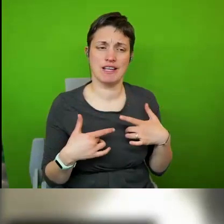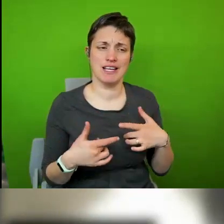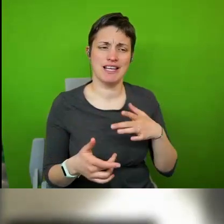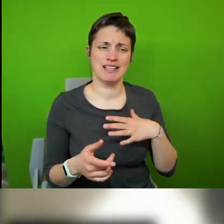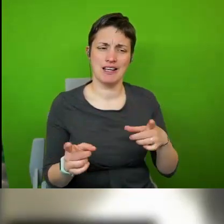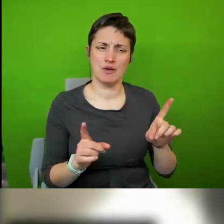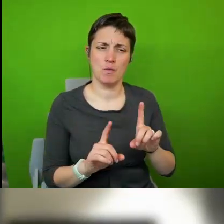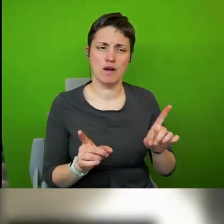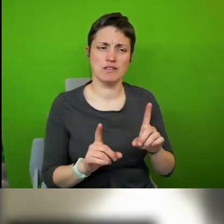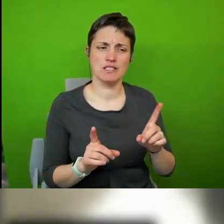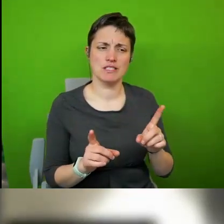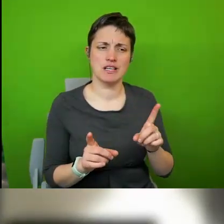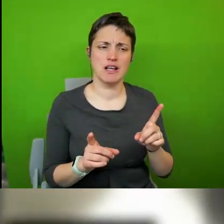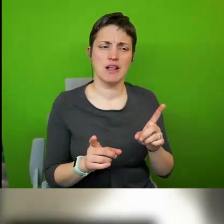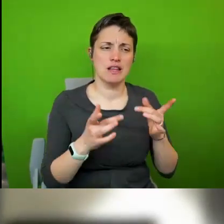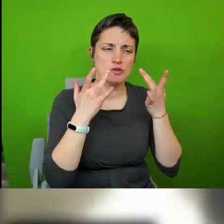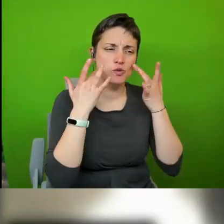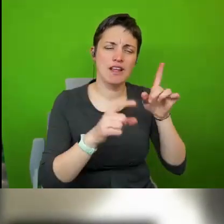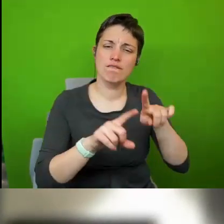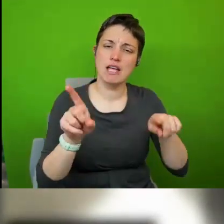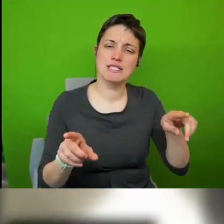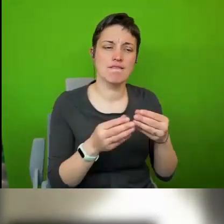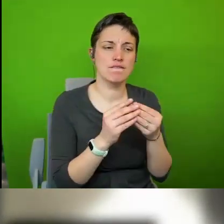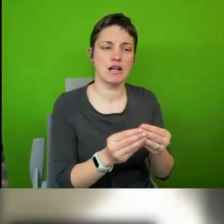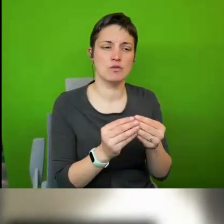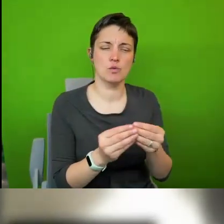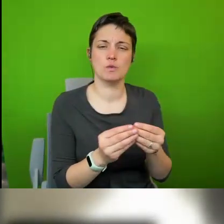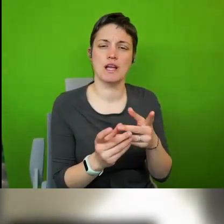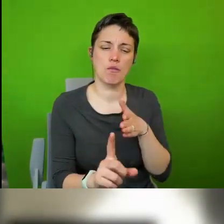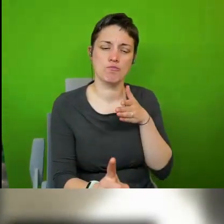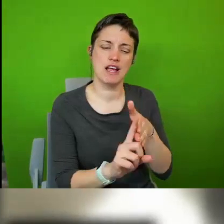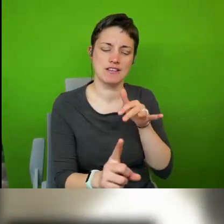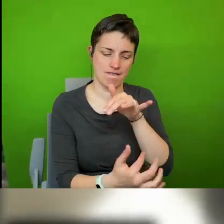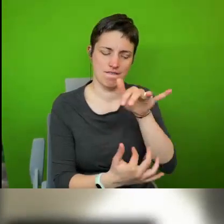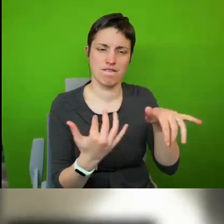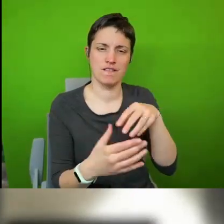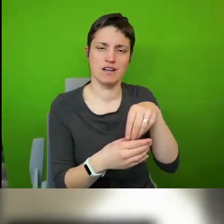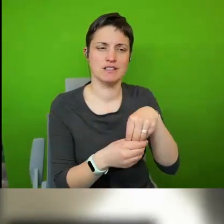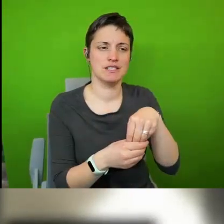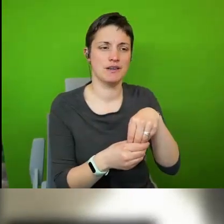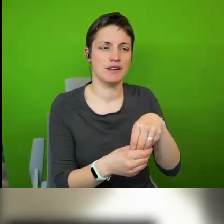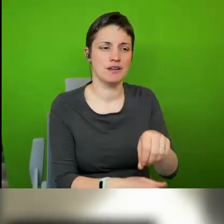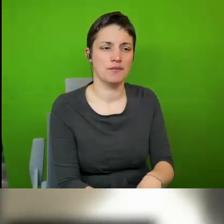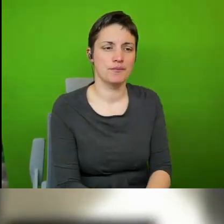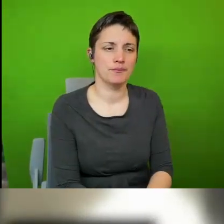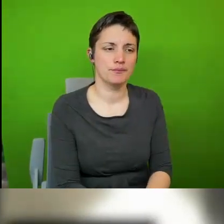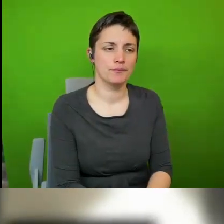and objectives among them you understand that question i think